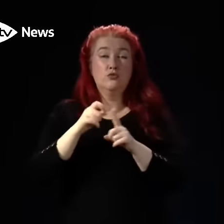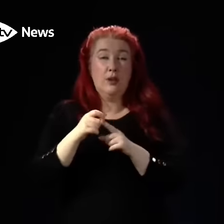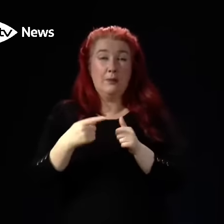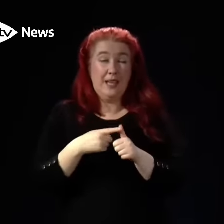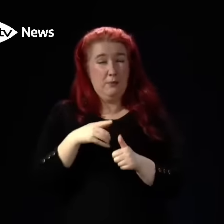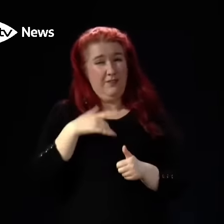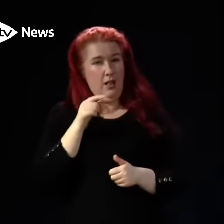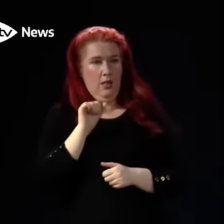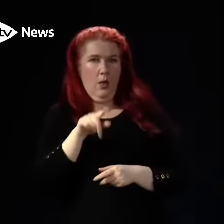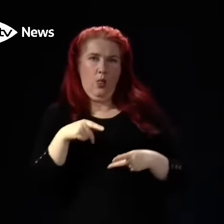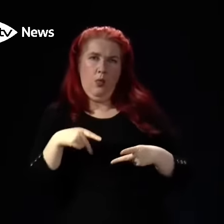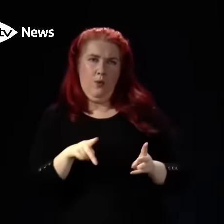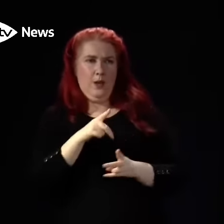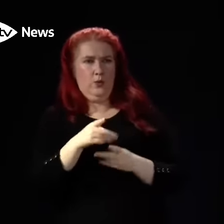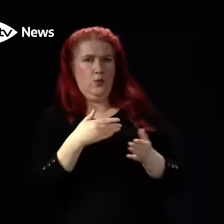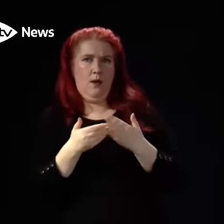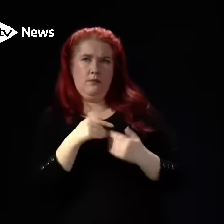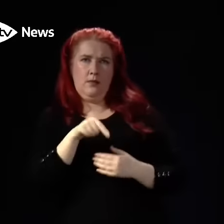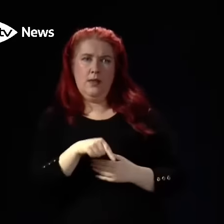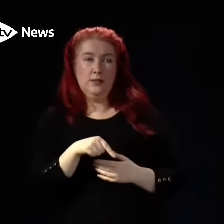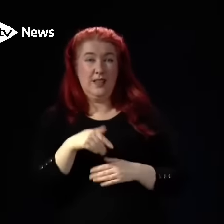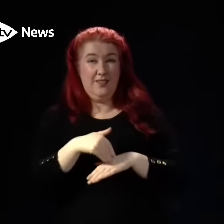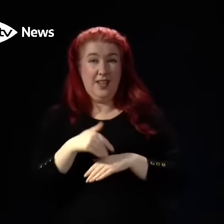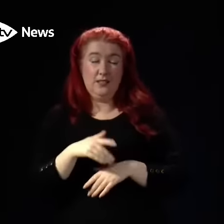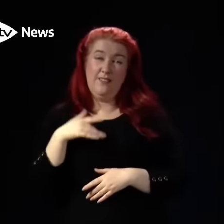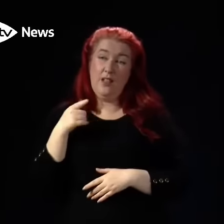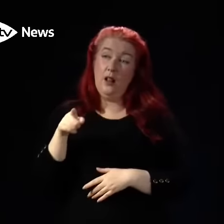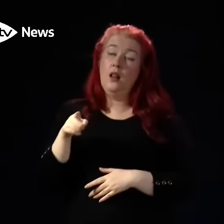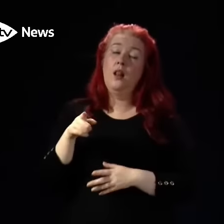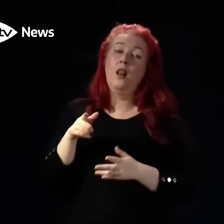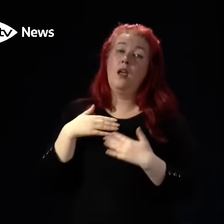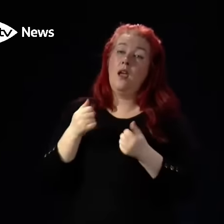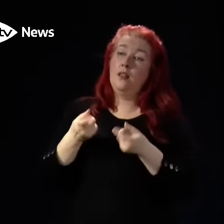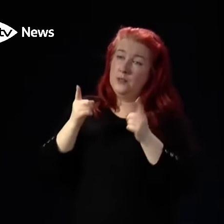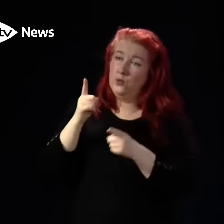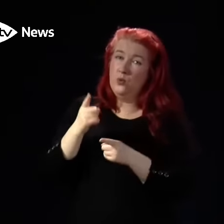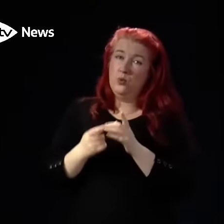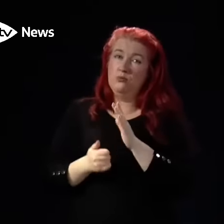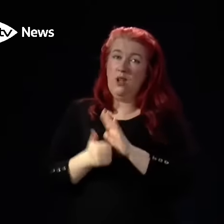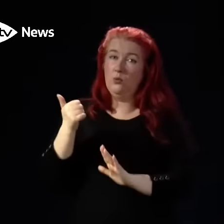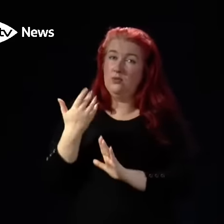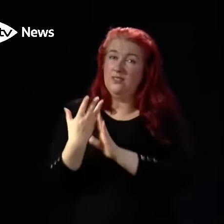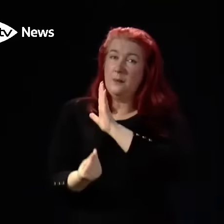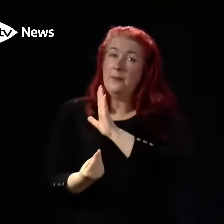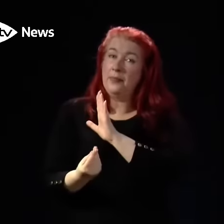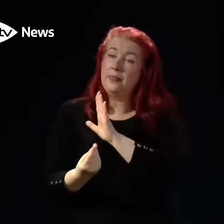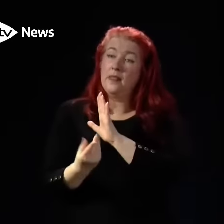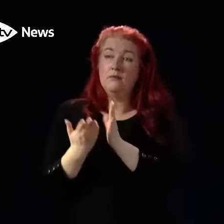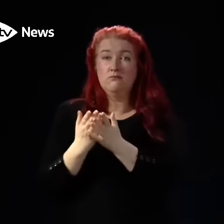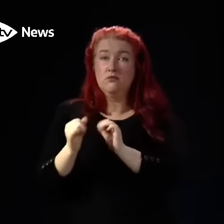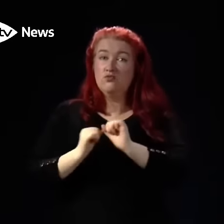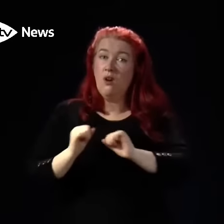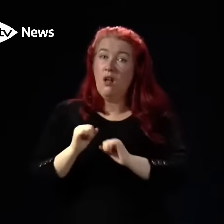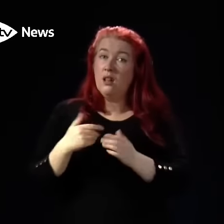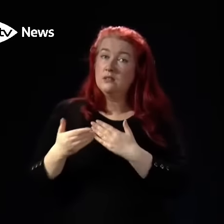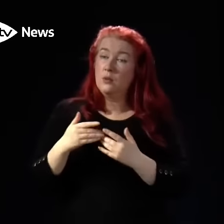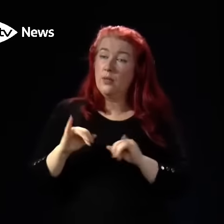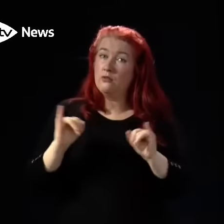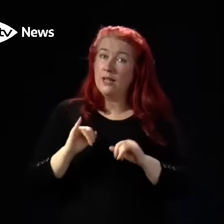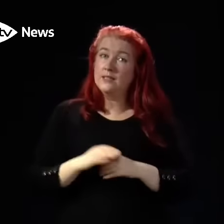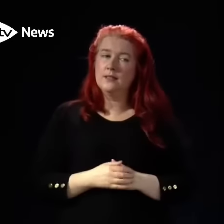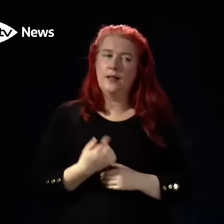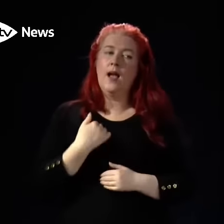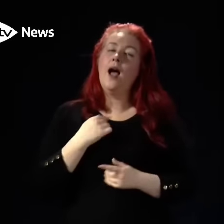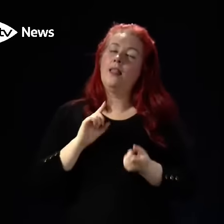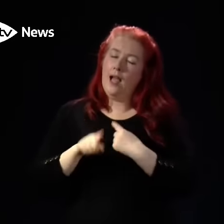to this as well? And to the Health Secretary, are you out of your depth dealing with this crisis? First, well, I'll answer for